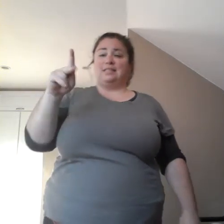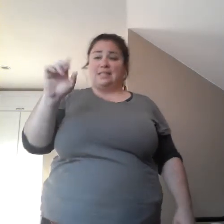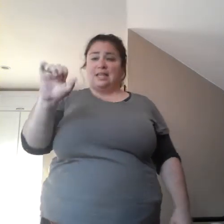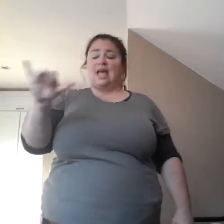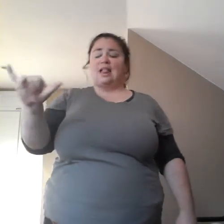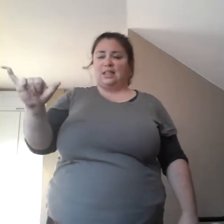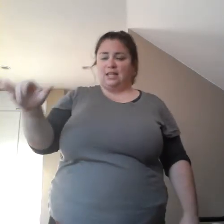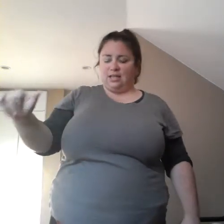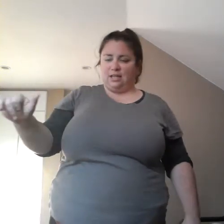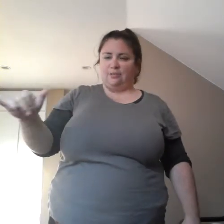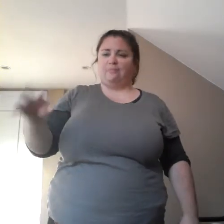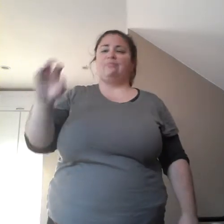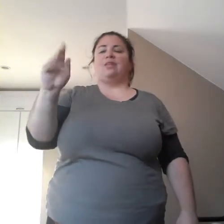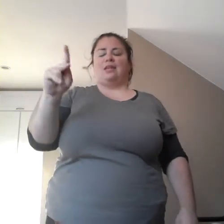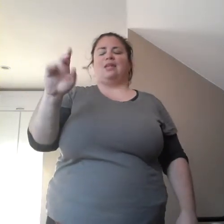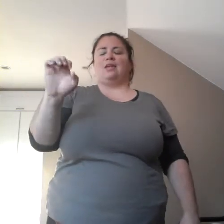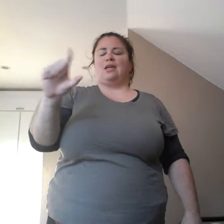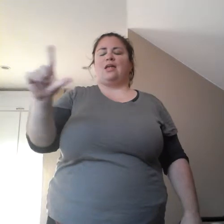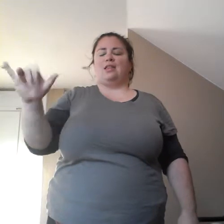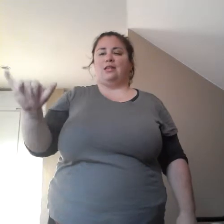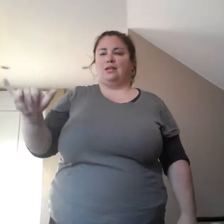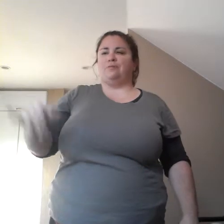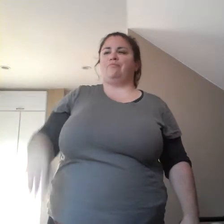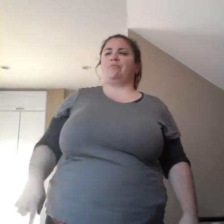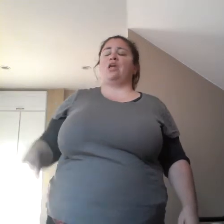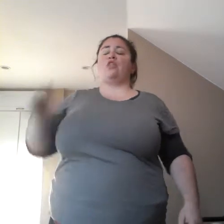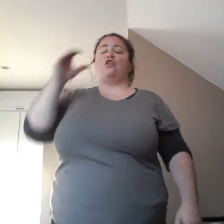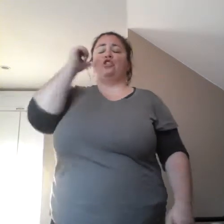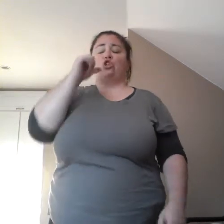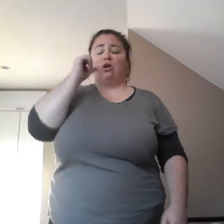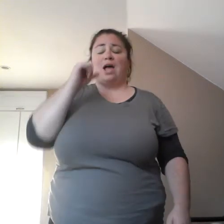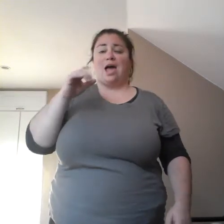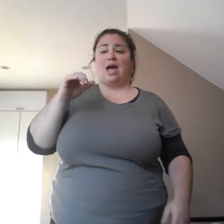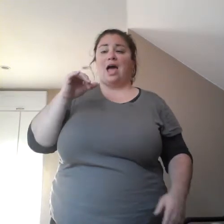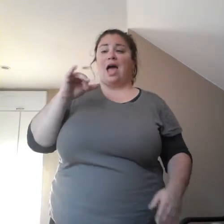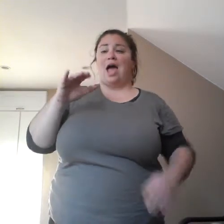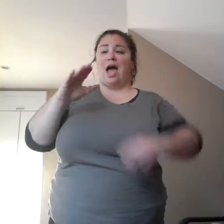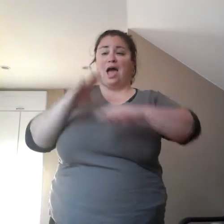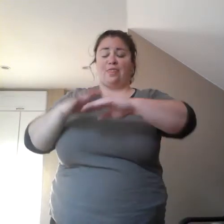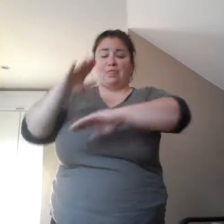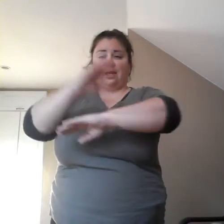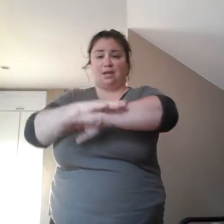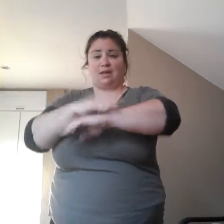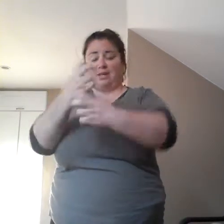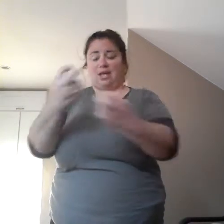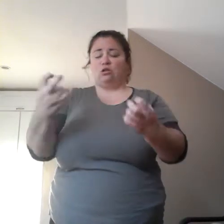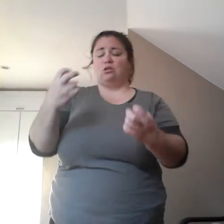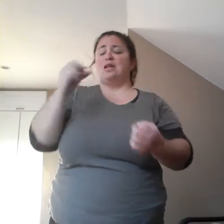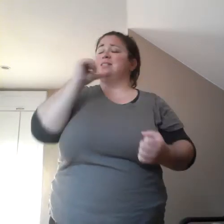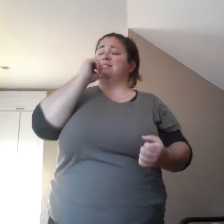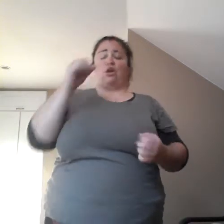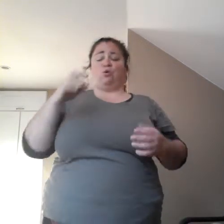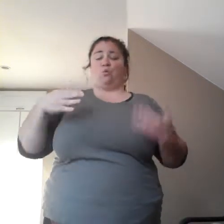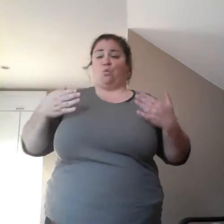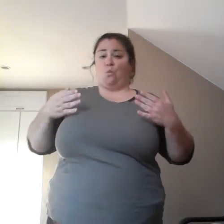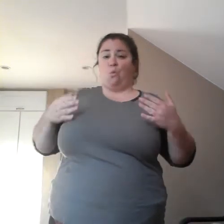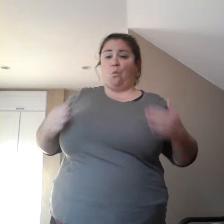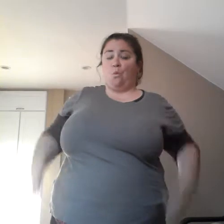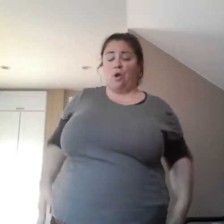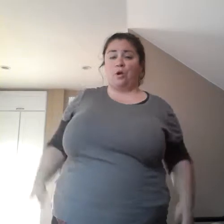um, she's not wearing any pants. And the manager was just, she was speechless and